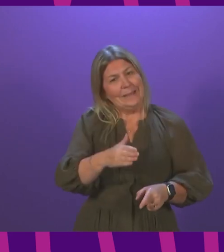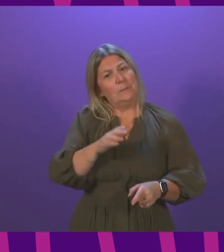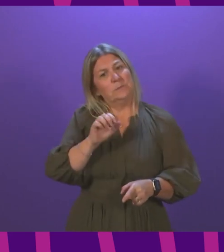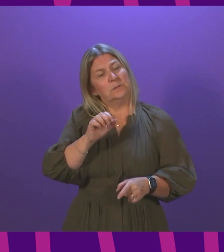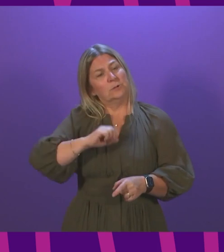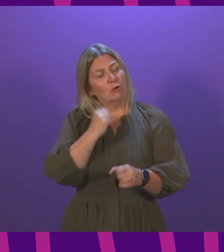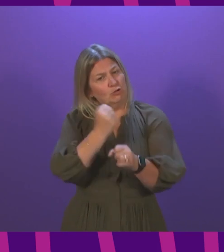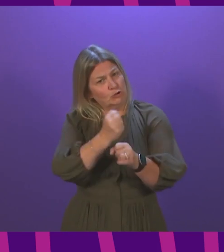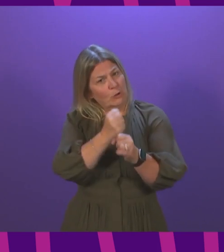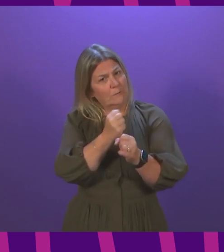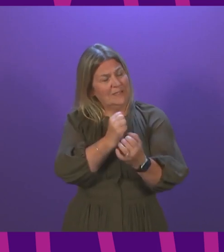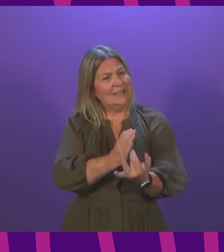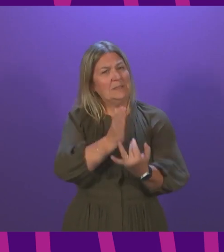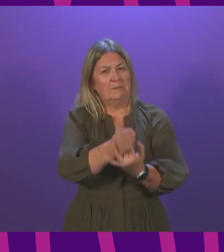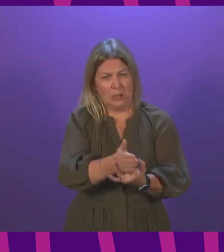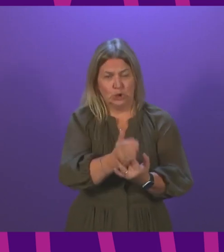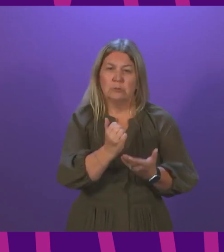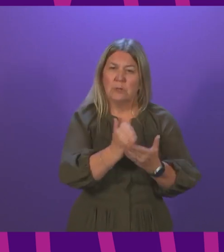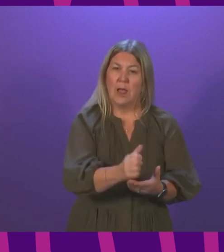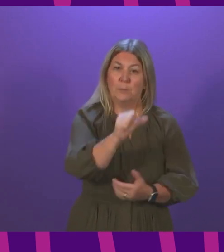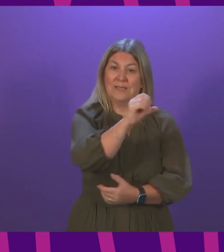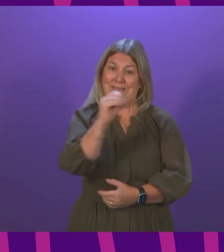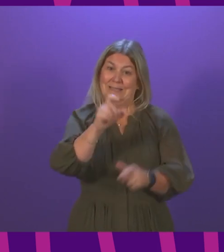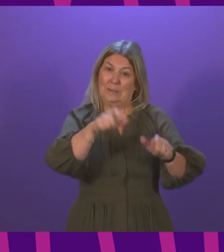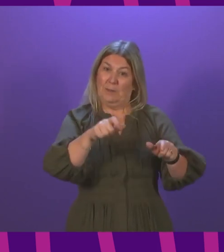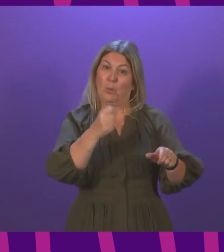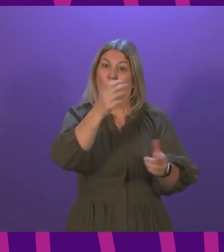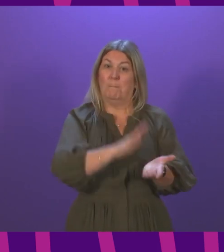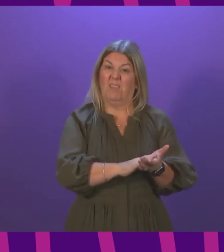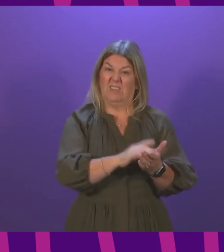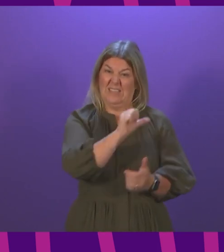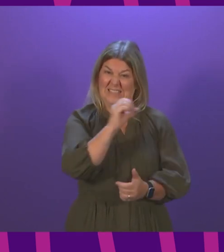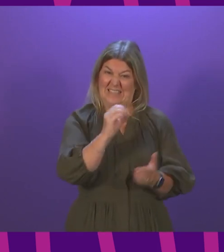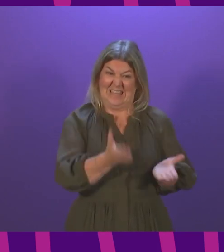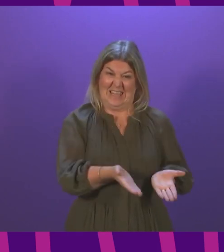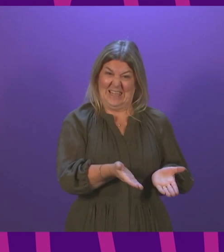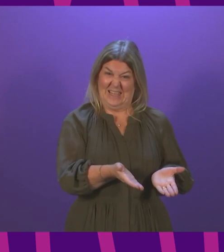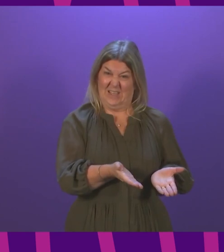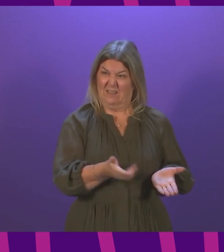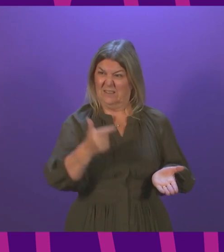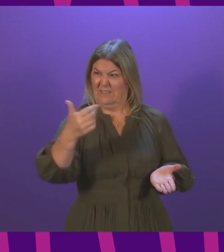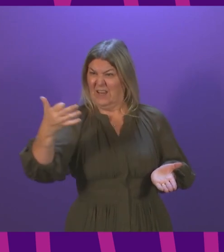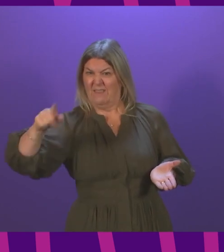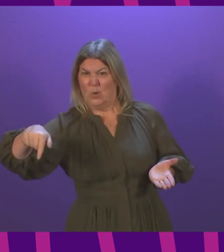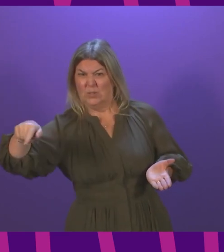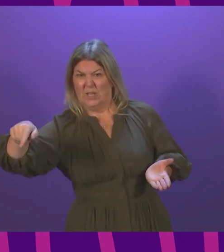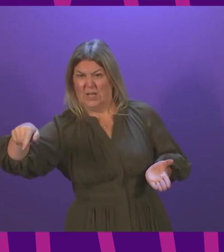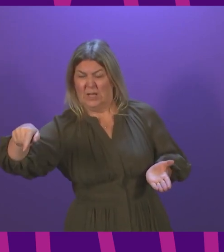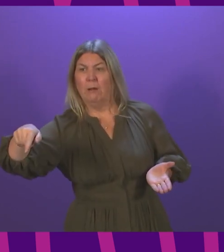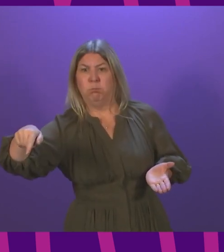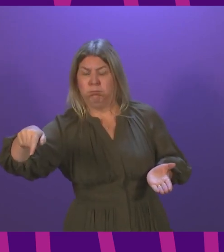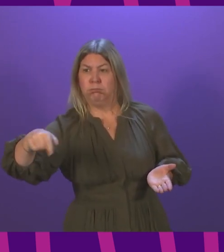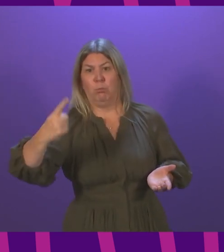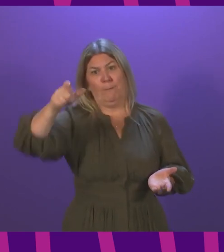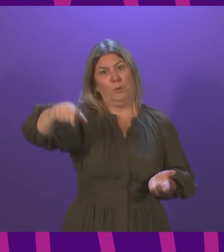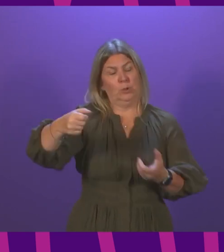which is why the much delayed long Covid plan published last week should have been transformative. But I've spoken today with a constituent who suffers from long Covid.